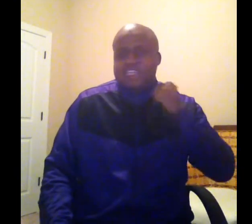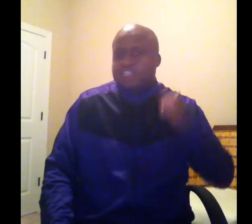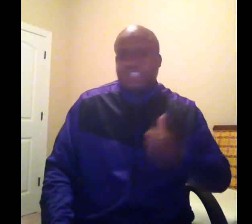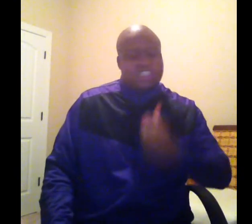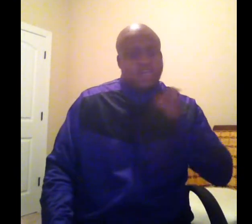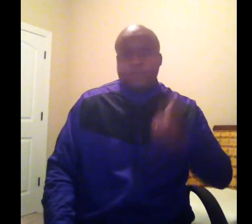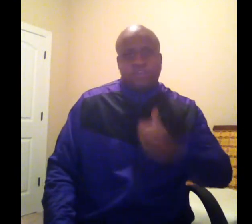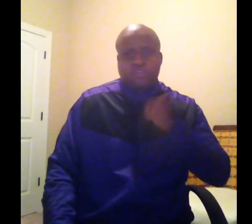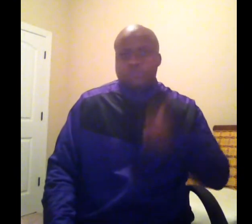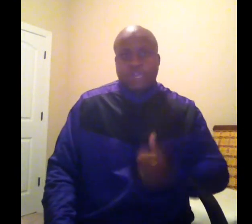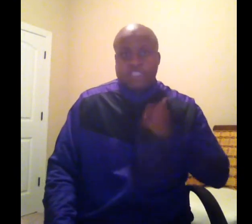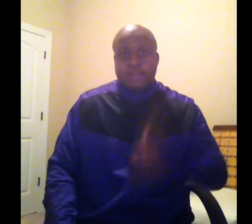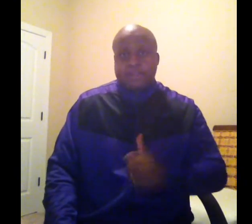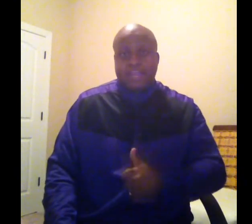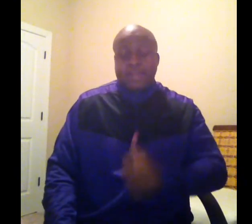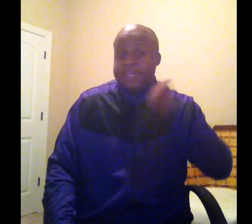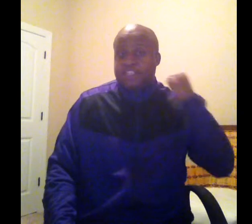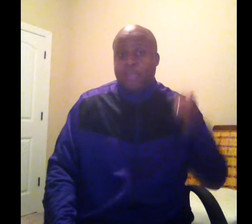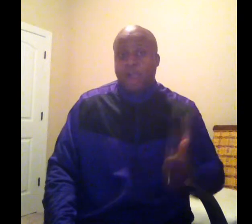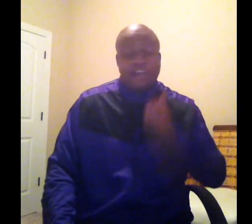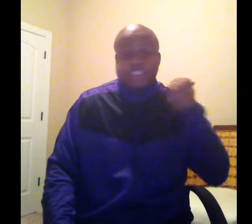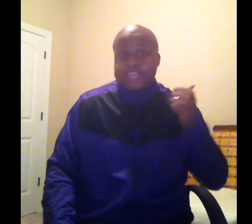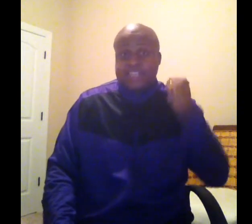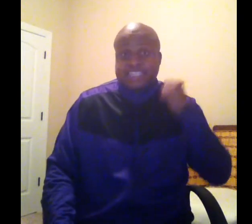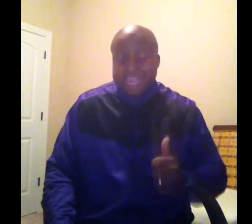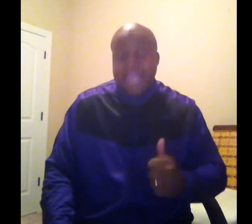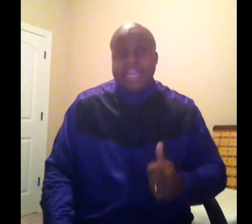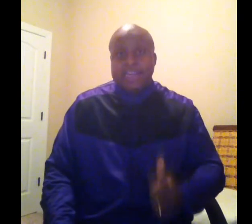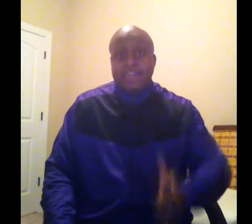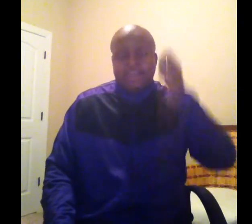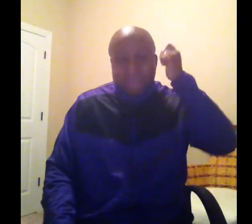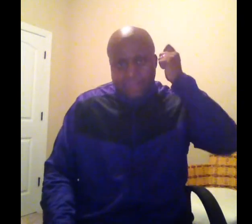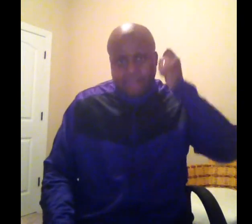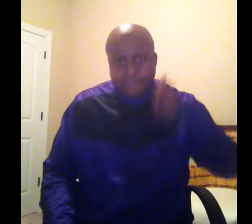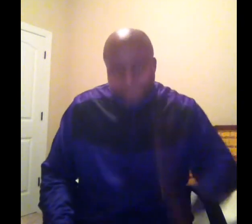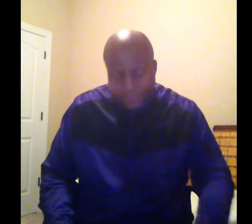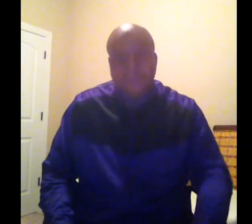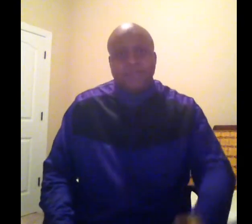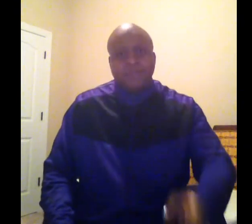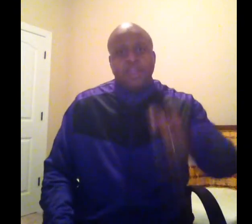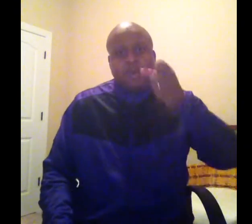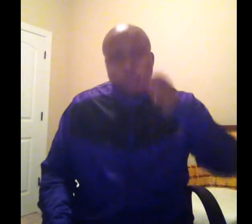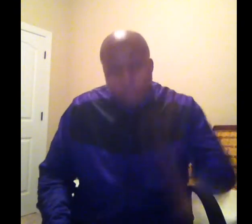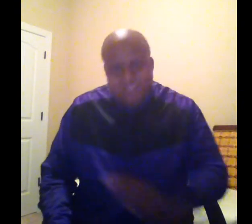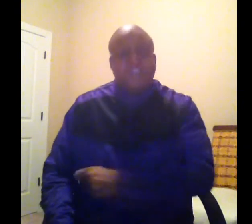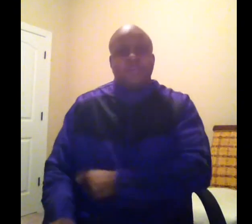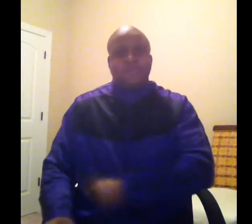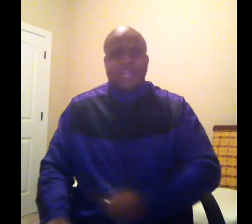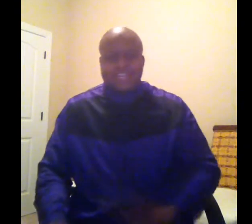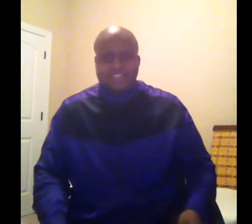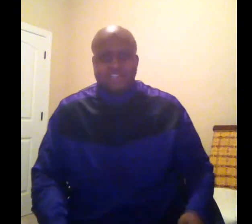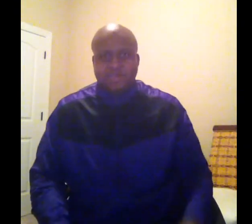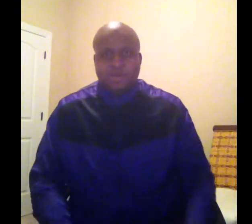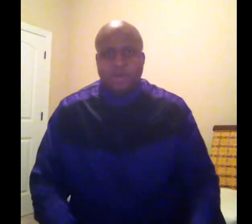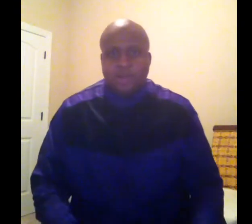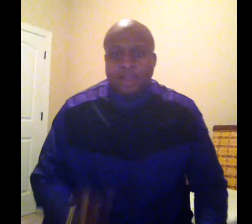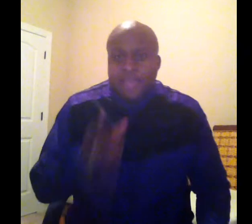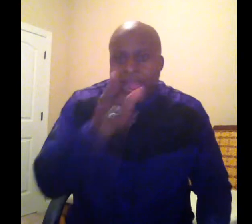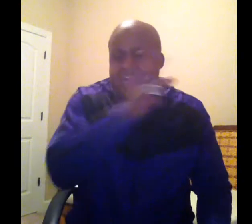considerable strength sometimes that is harnessed, that is gained, that is developed once you're backed into a corner. I